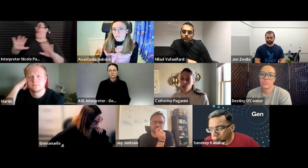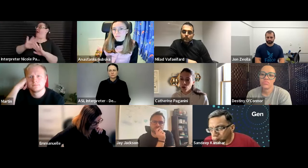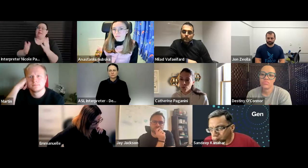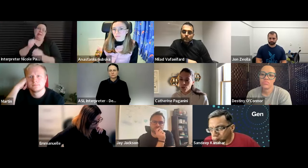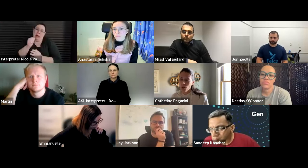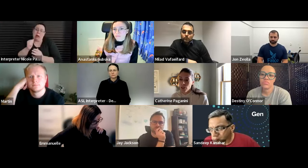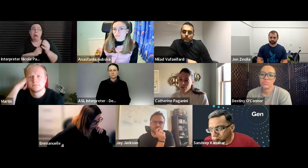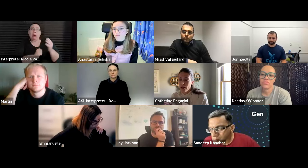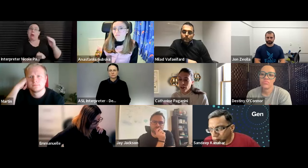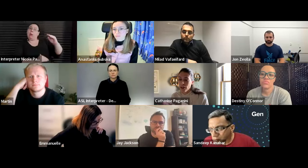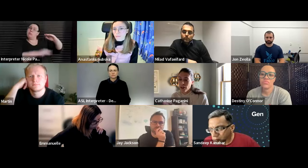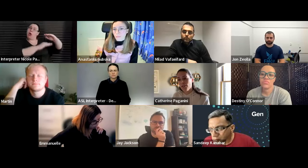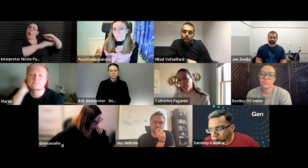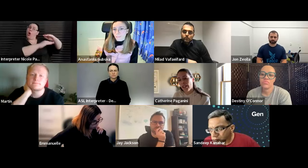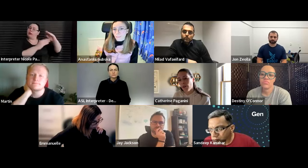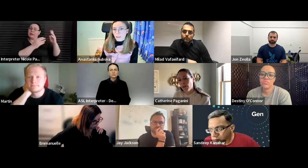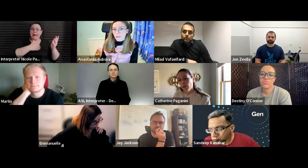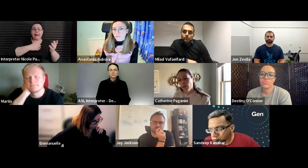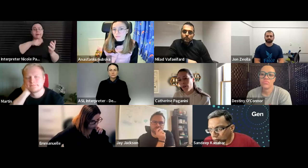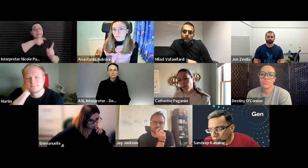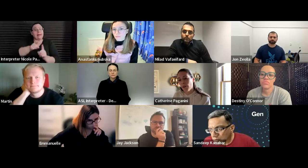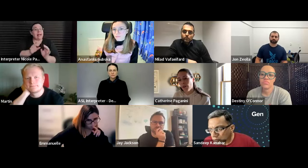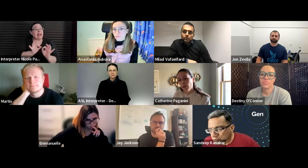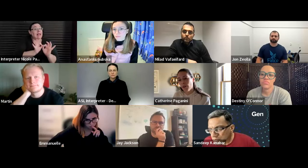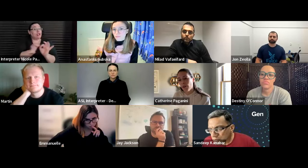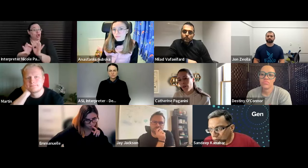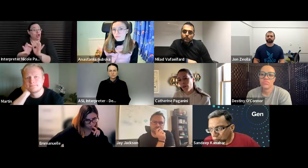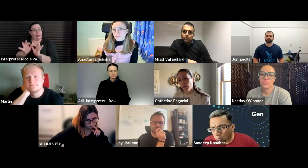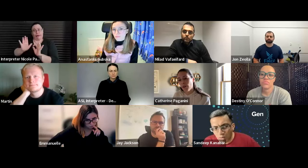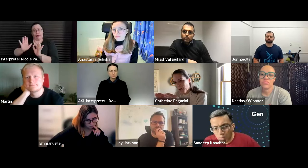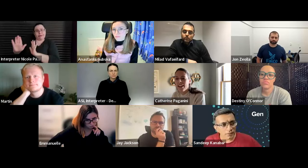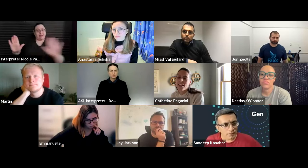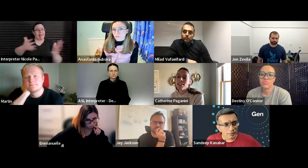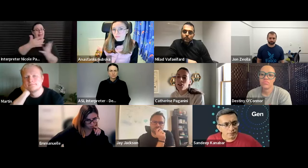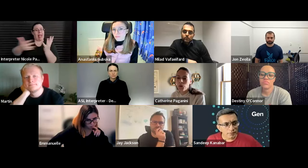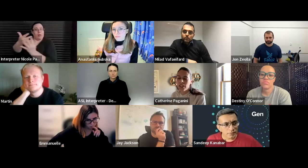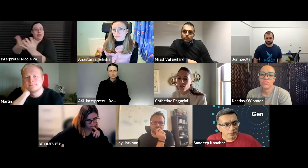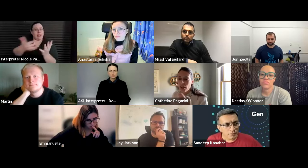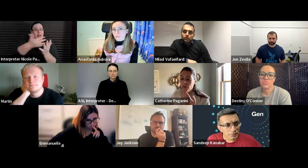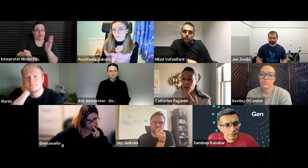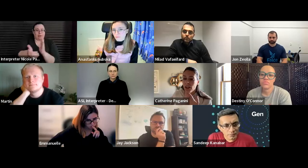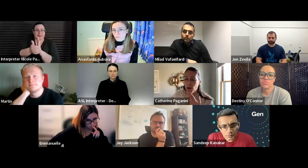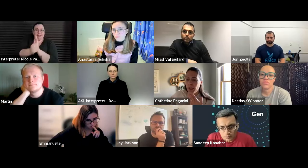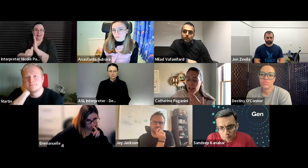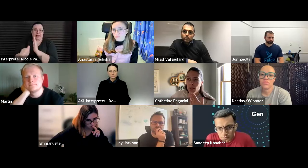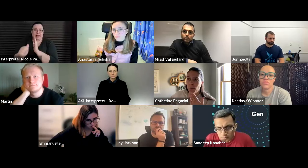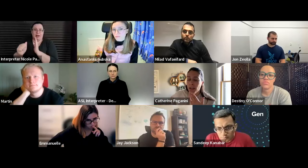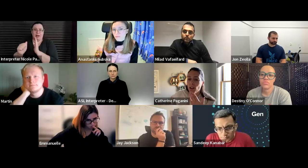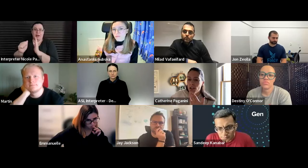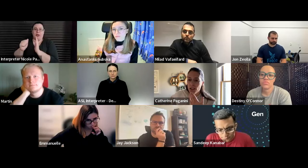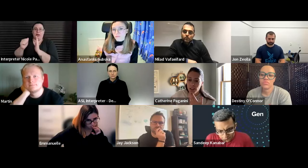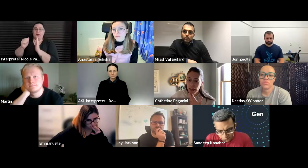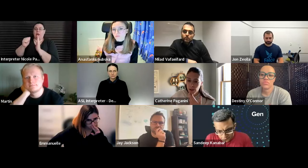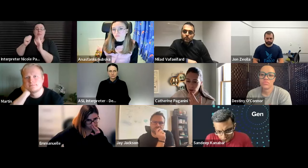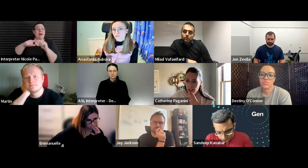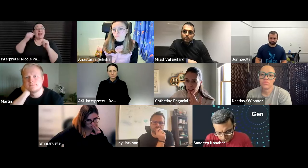specific interpreters with very specific language skills for once for one attendee only